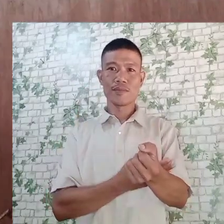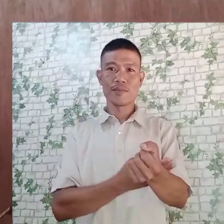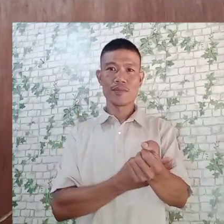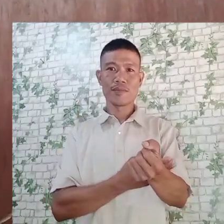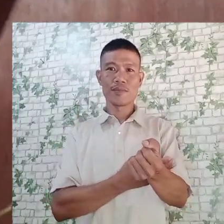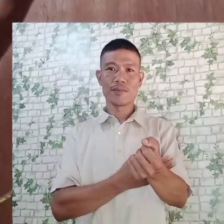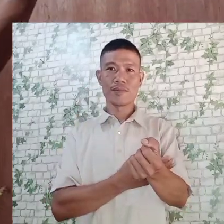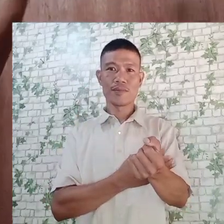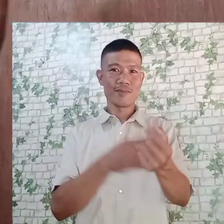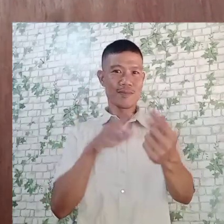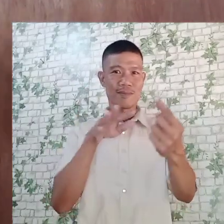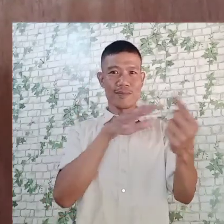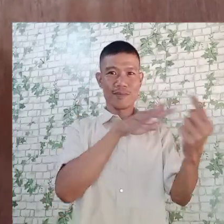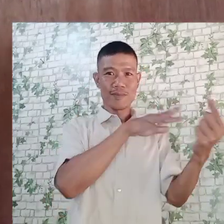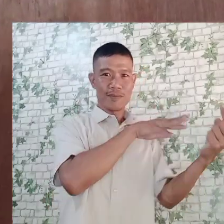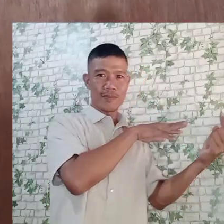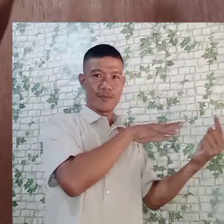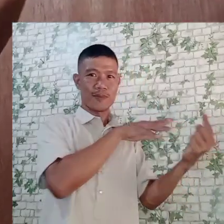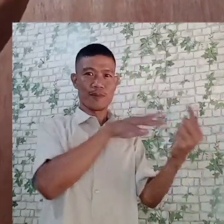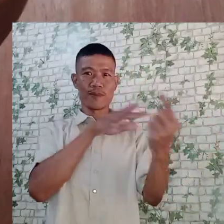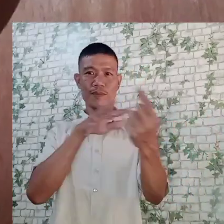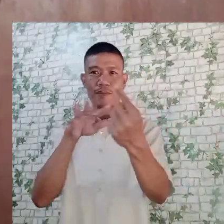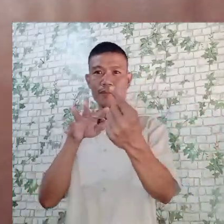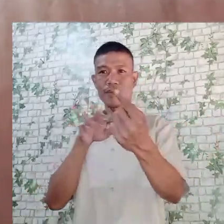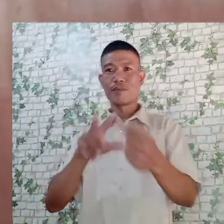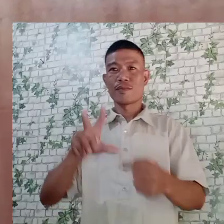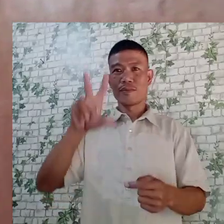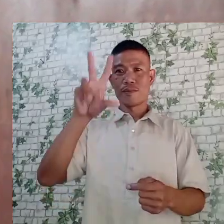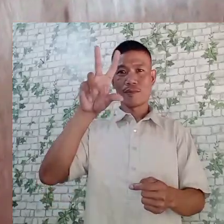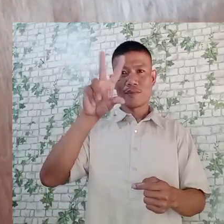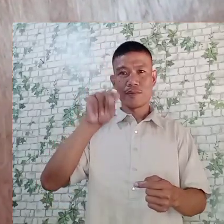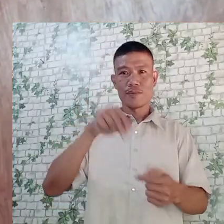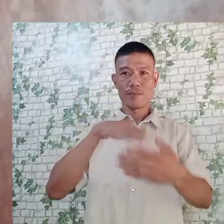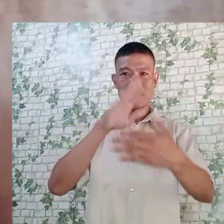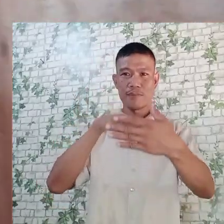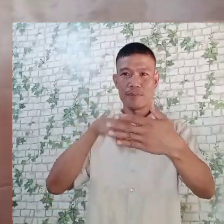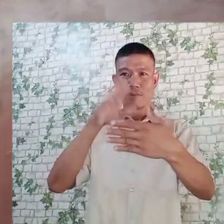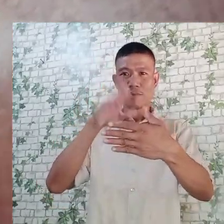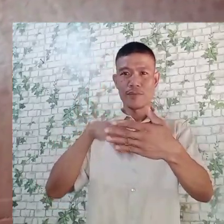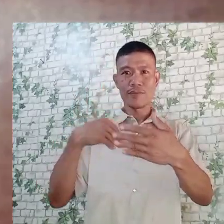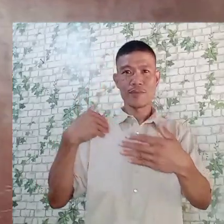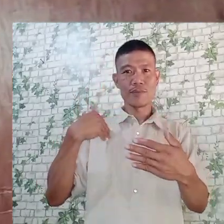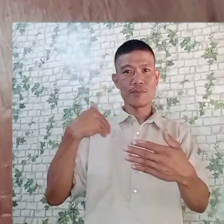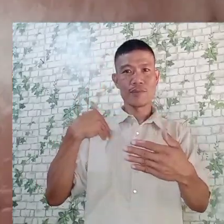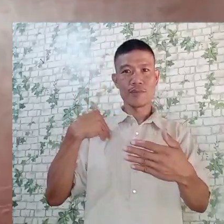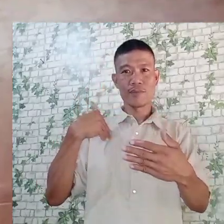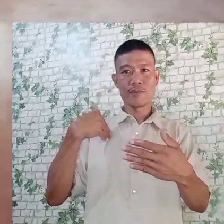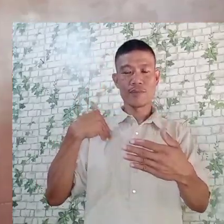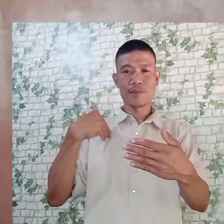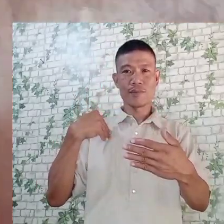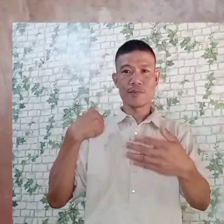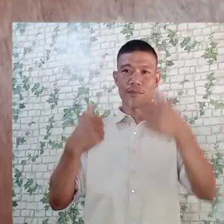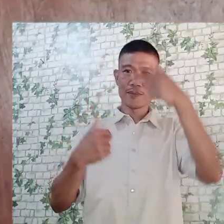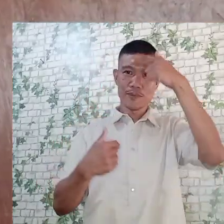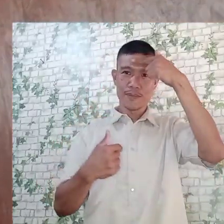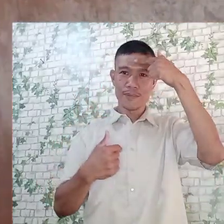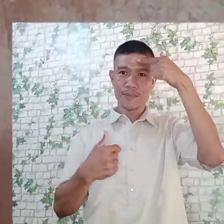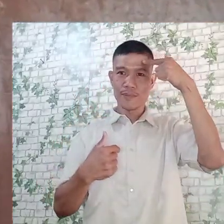you can see, no wall paint yet because this is